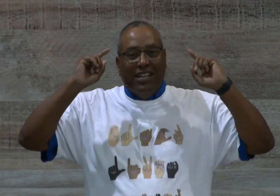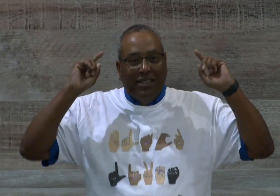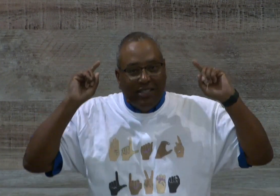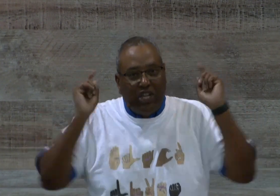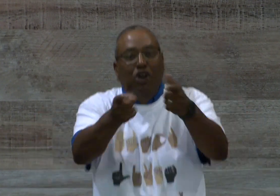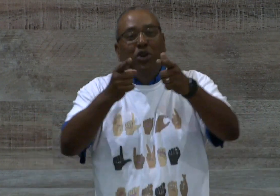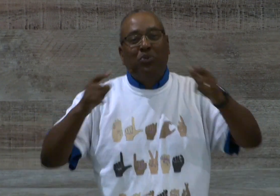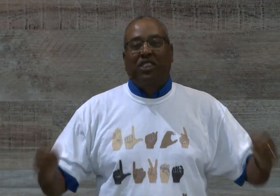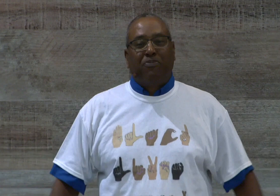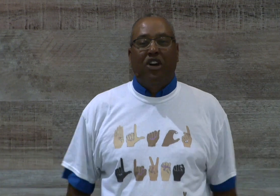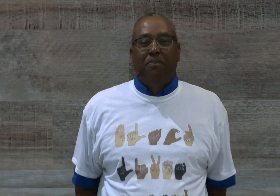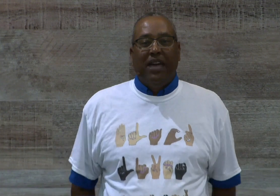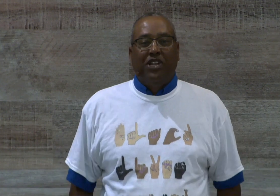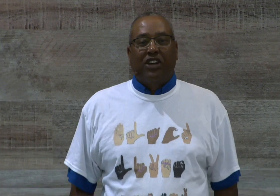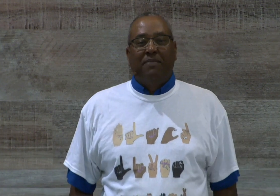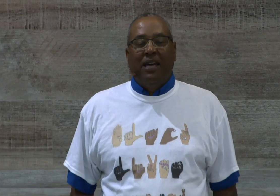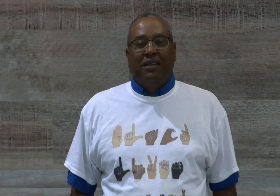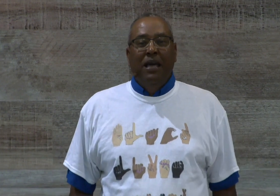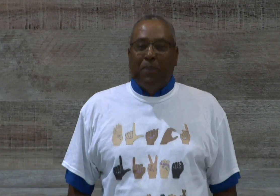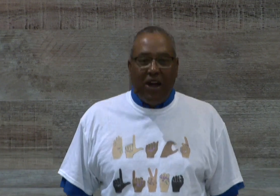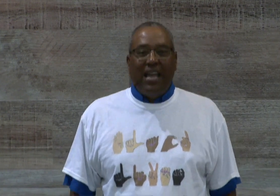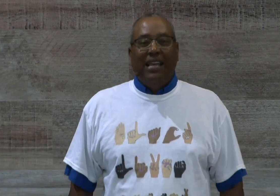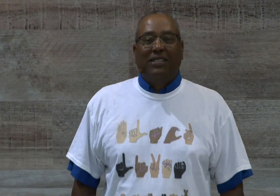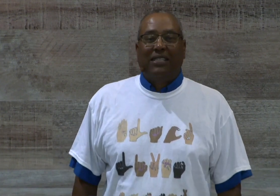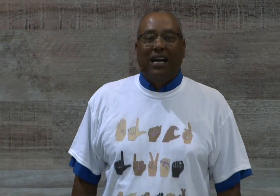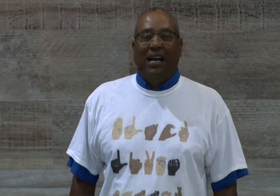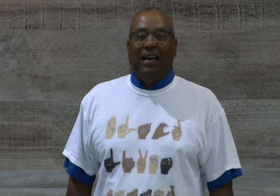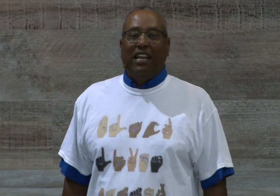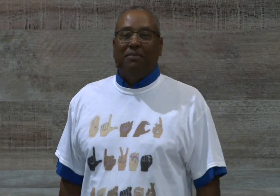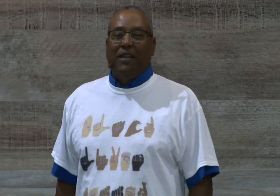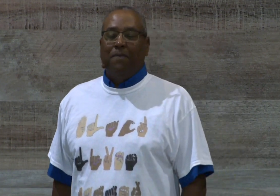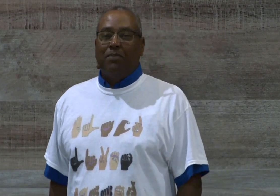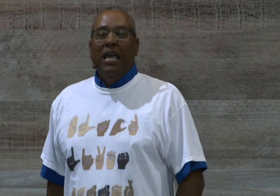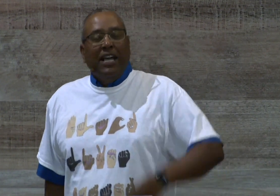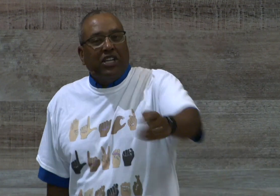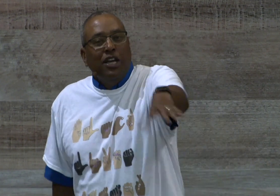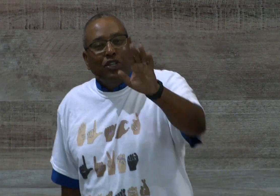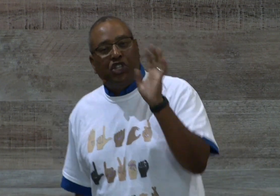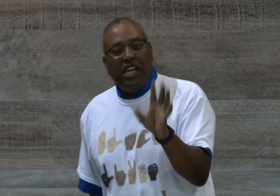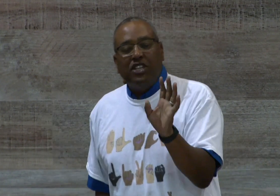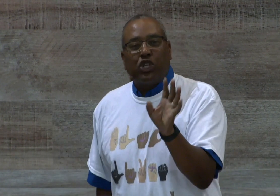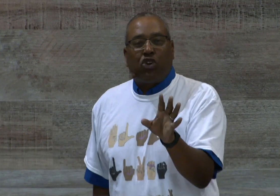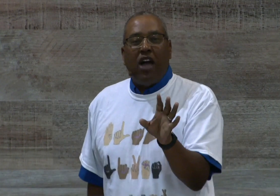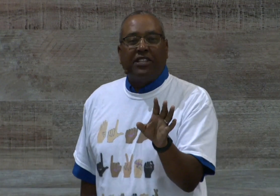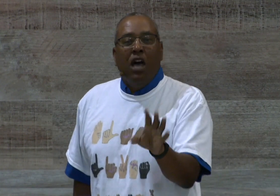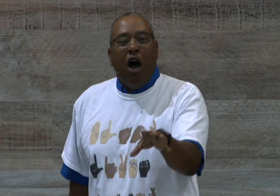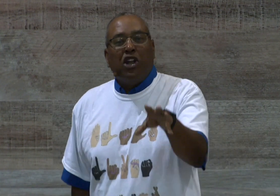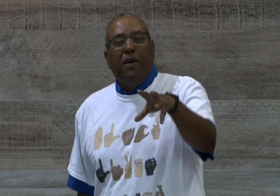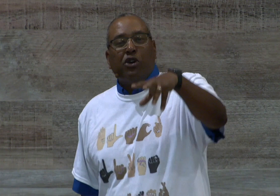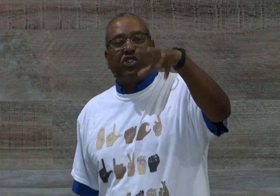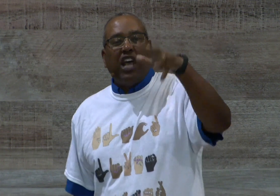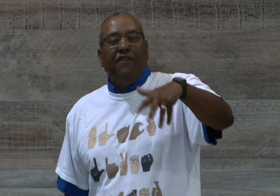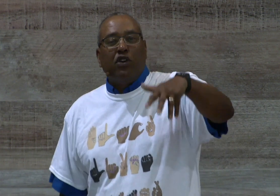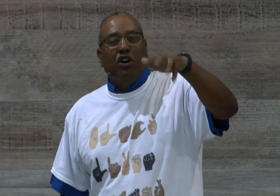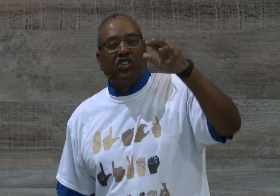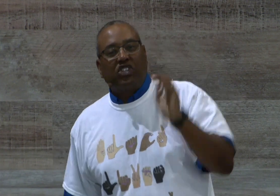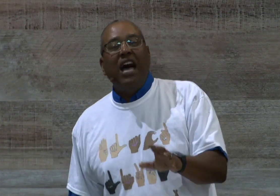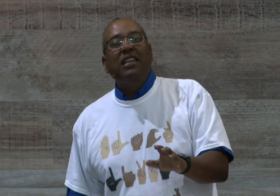tune with the drum major. Amen? Praise God. Amen? And see, Jesus Christ ought to be your Savior on Sunday,